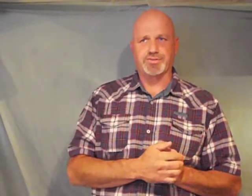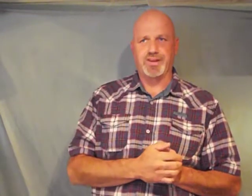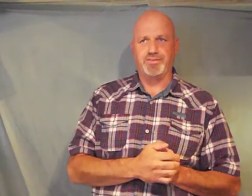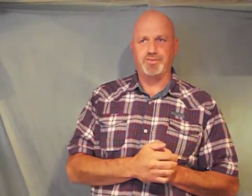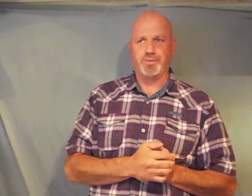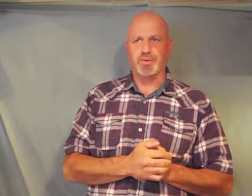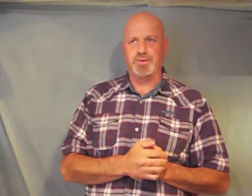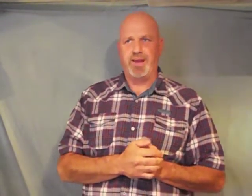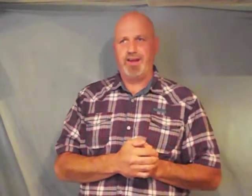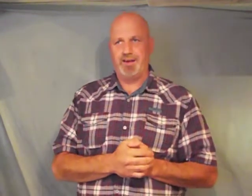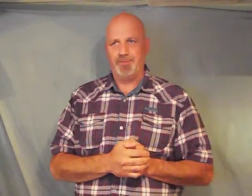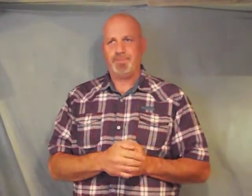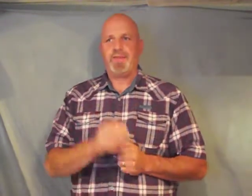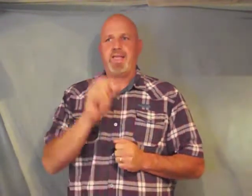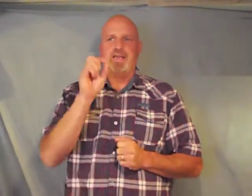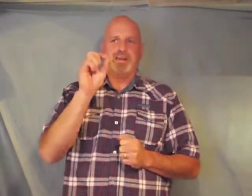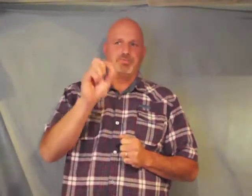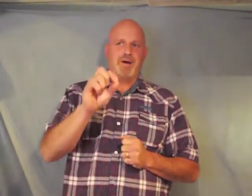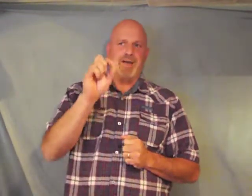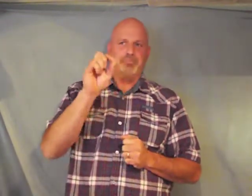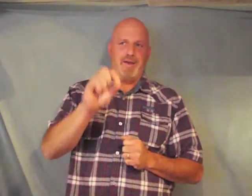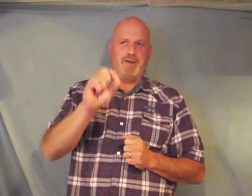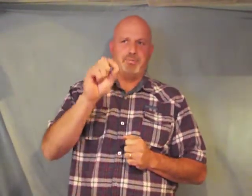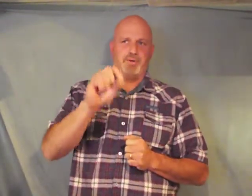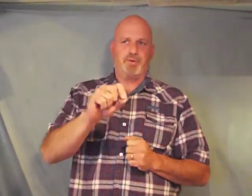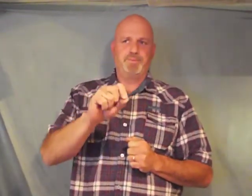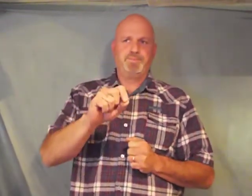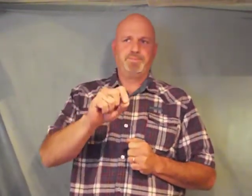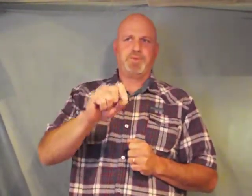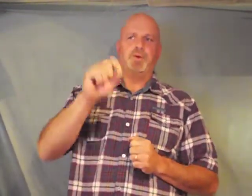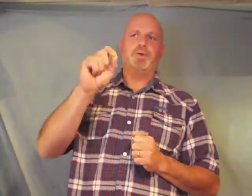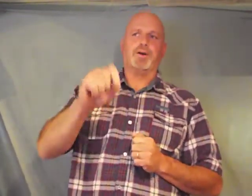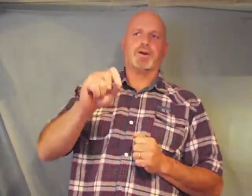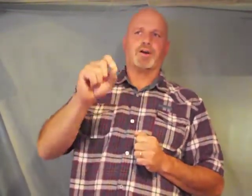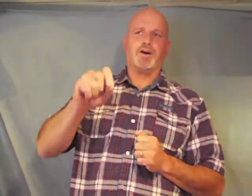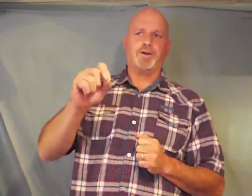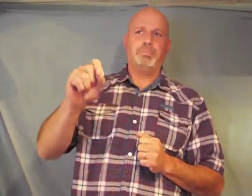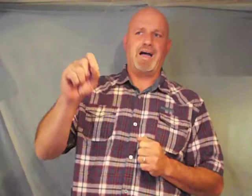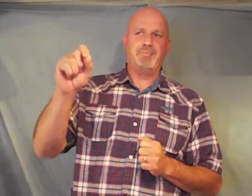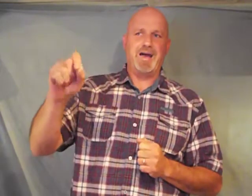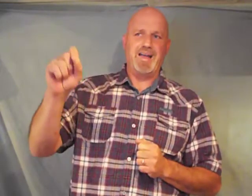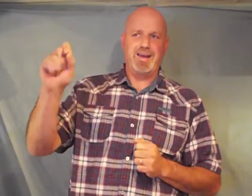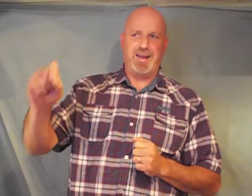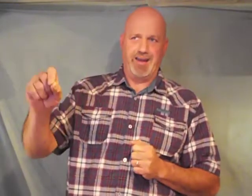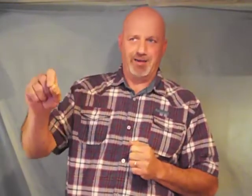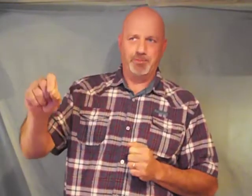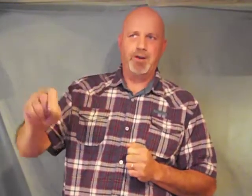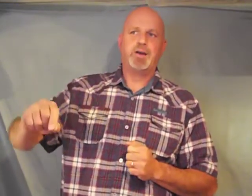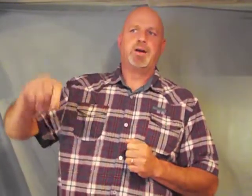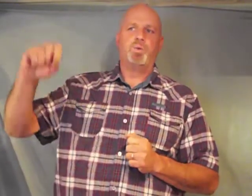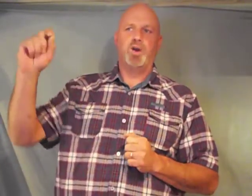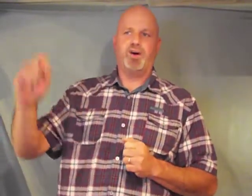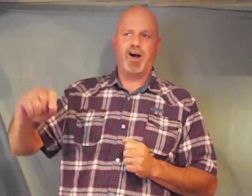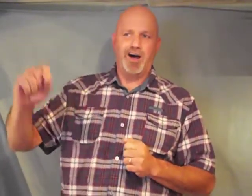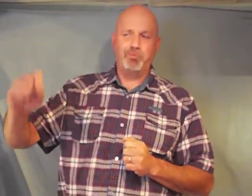7 14 if my people who are called by my name will humble